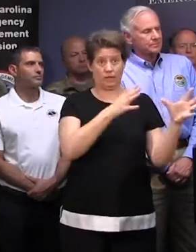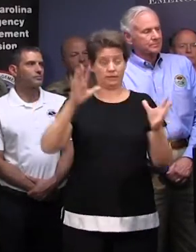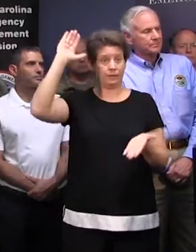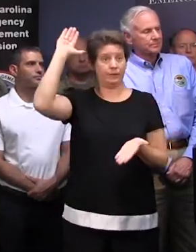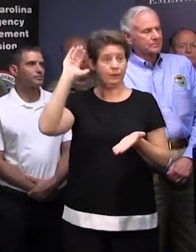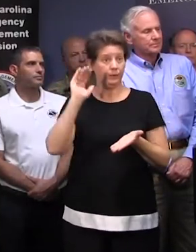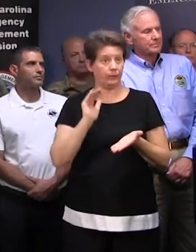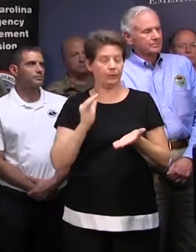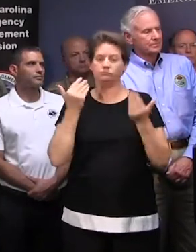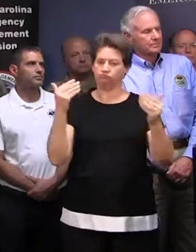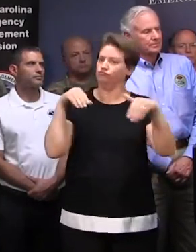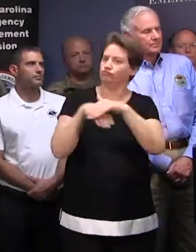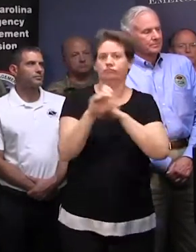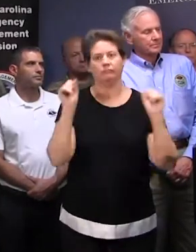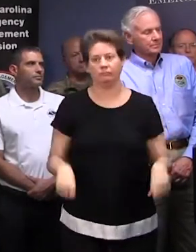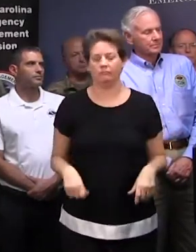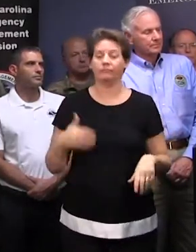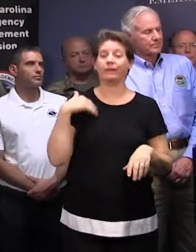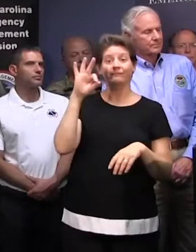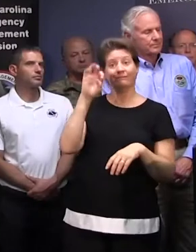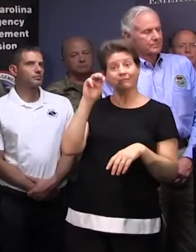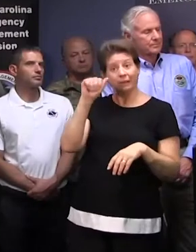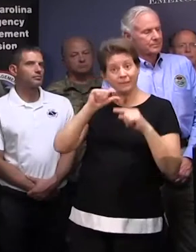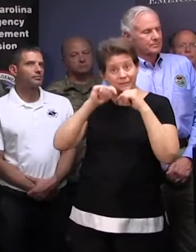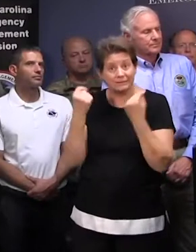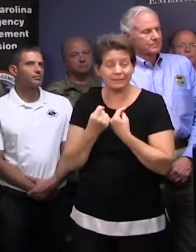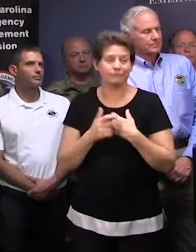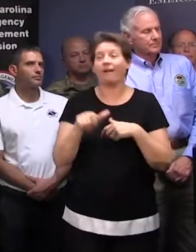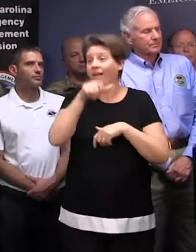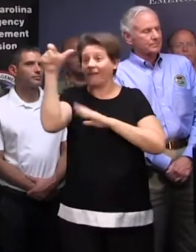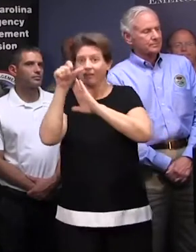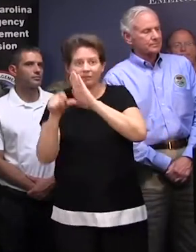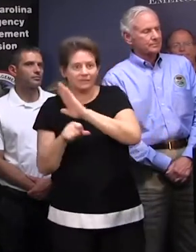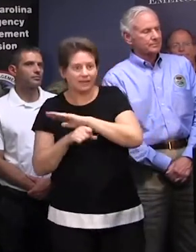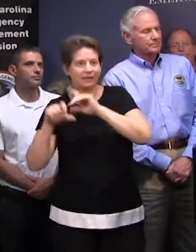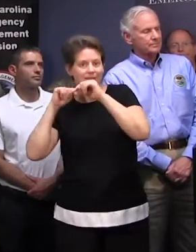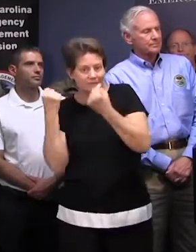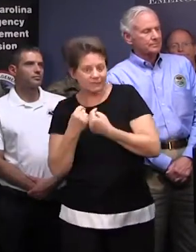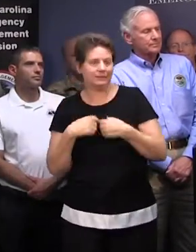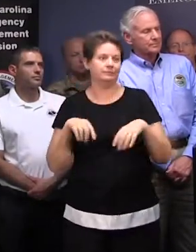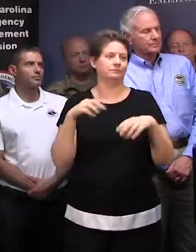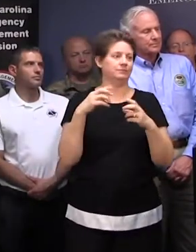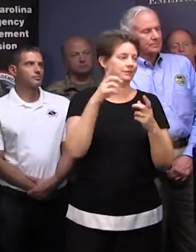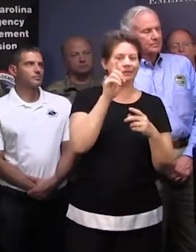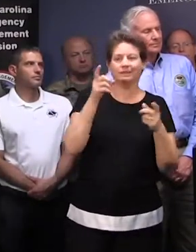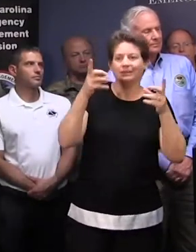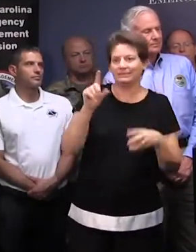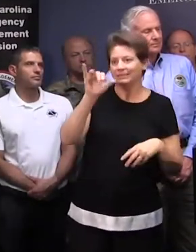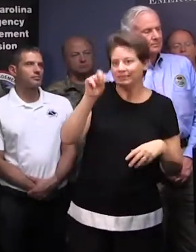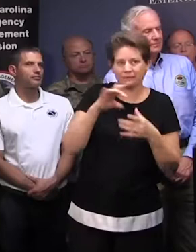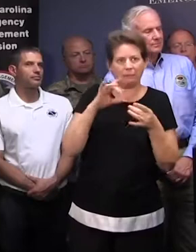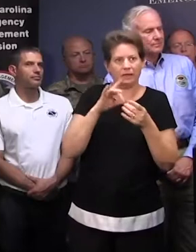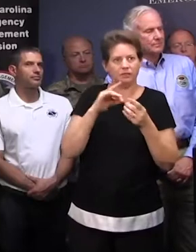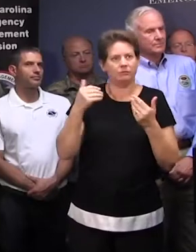So we've got FEMA teams, teams from our out-of-state resources that Director Stunson mentioned, and then, of course,